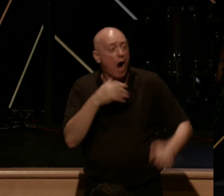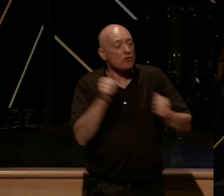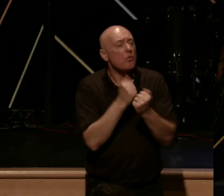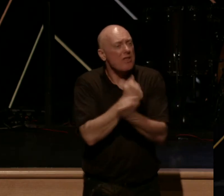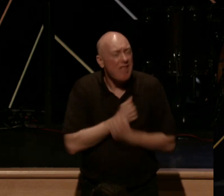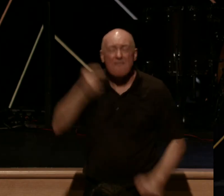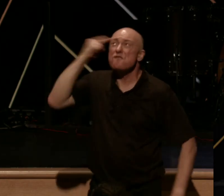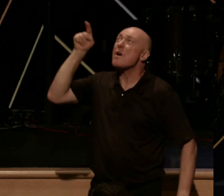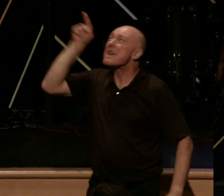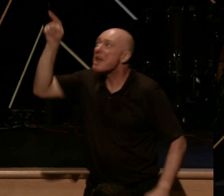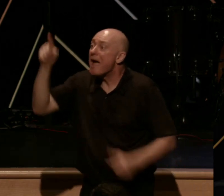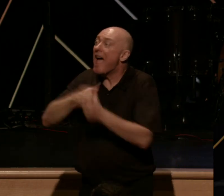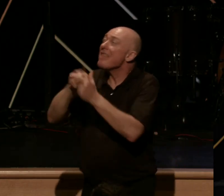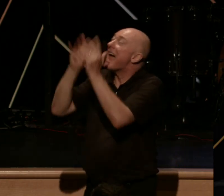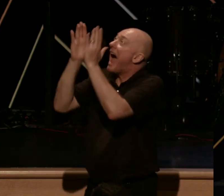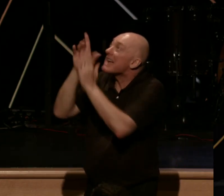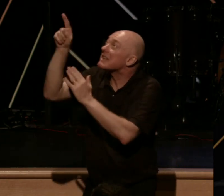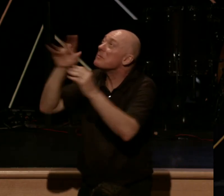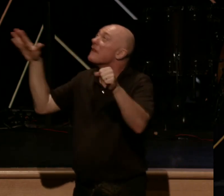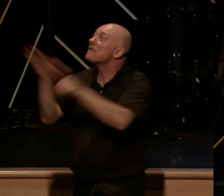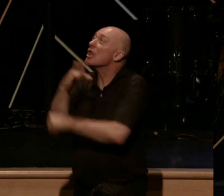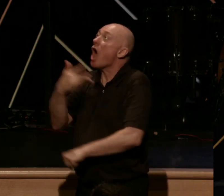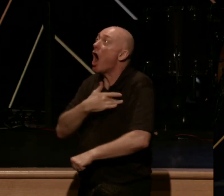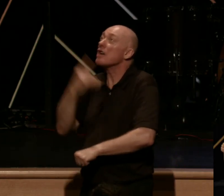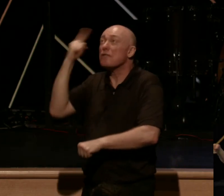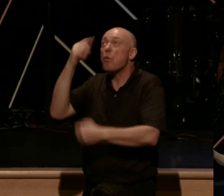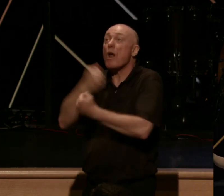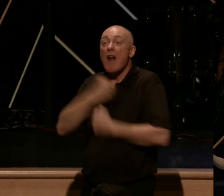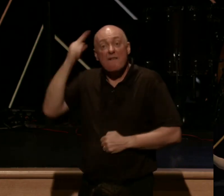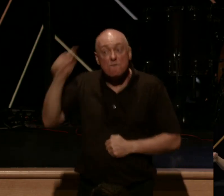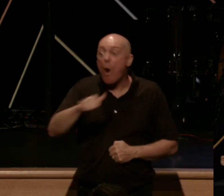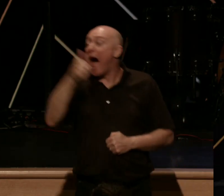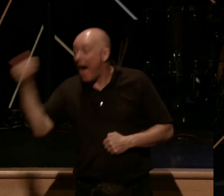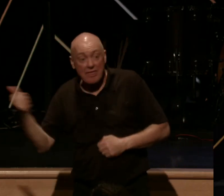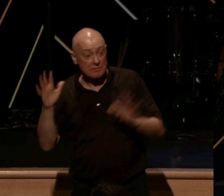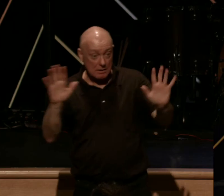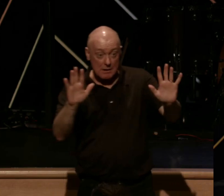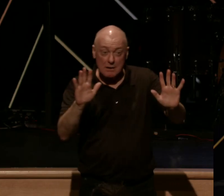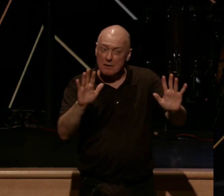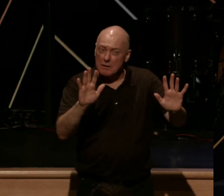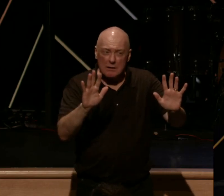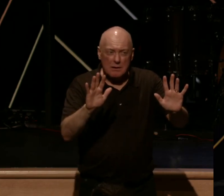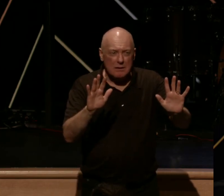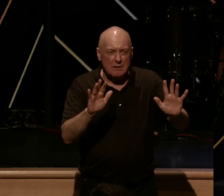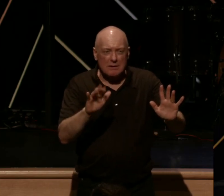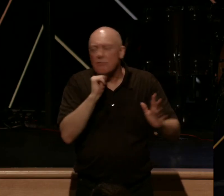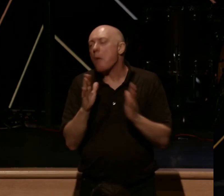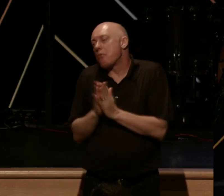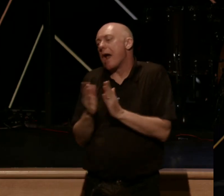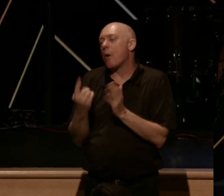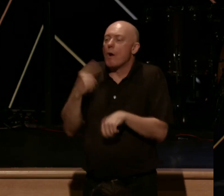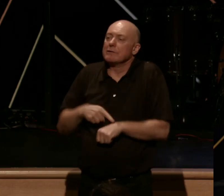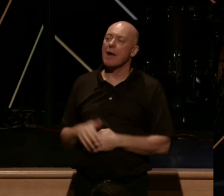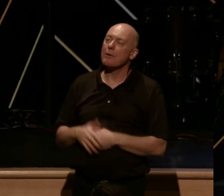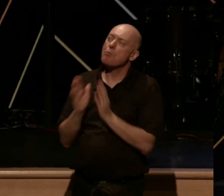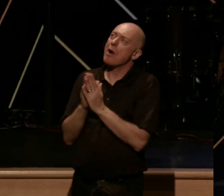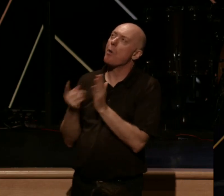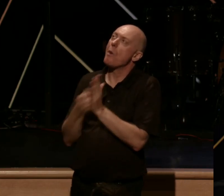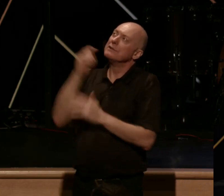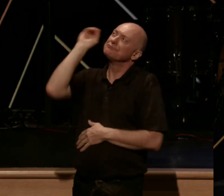for him. And then asking him to fill our hearts with love for others. And listen, this isn't a prayer we just pray one time and then that's it. This is a prayer we need